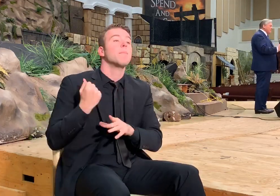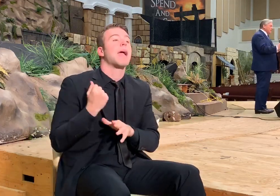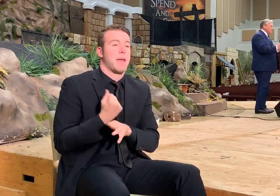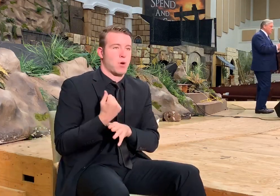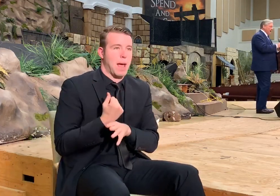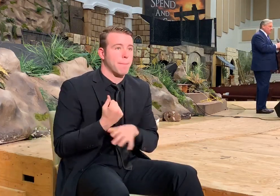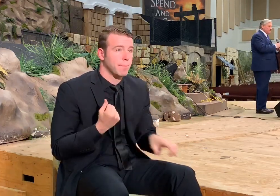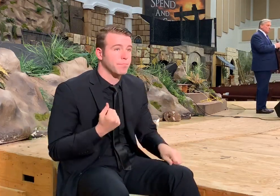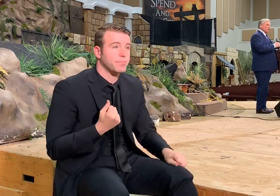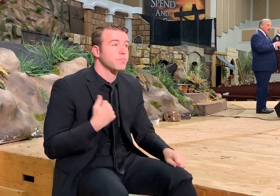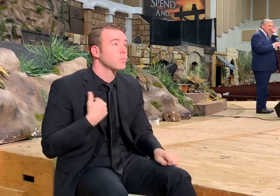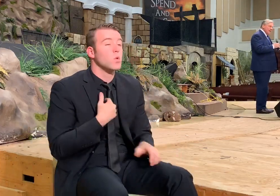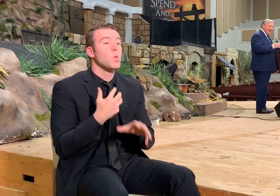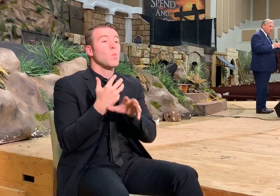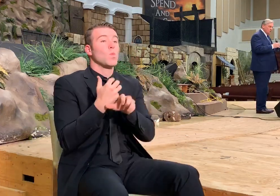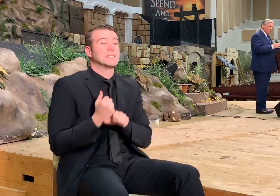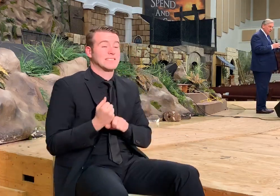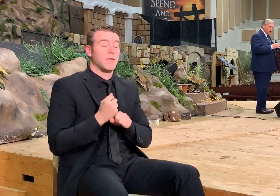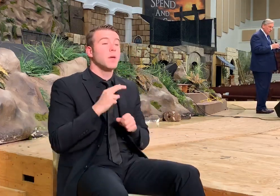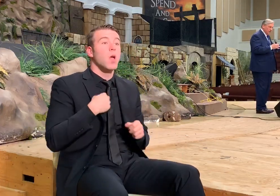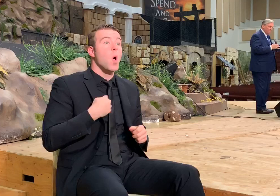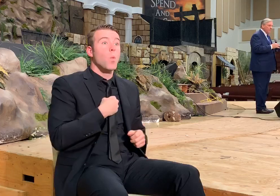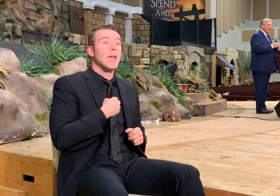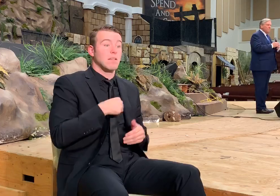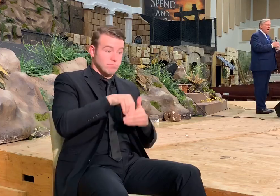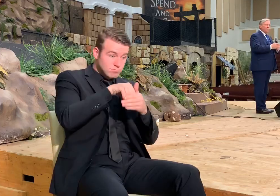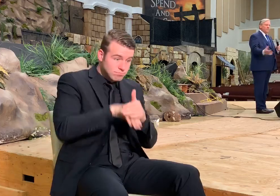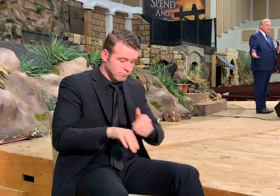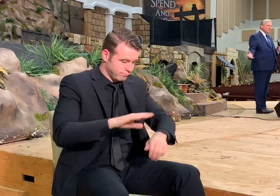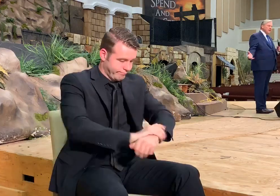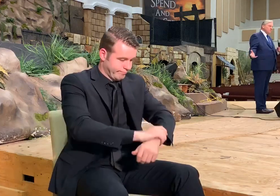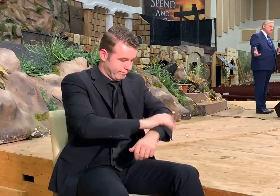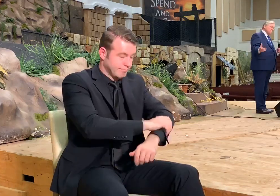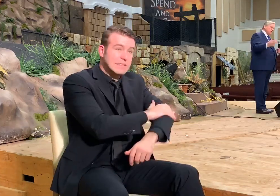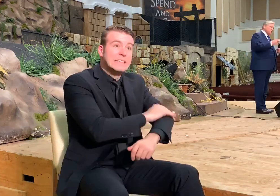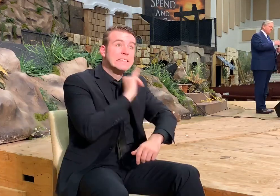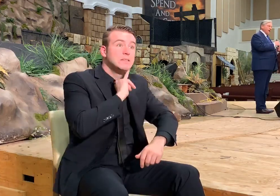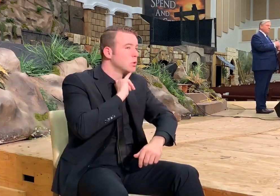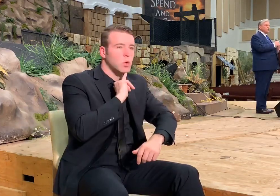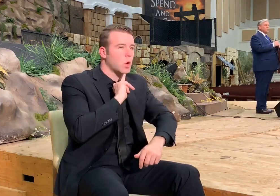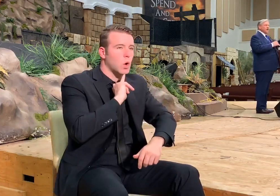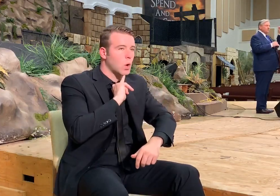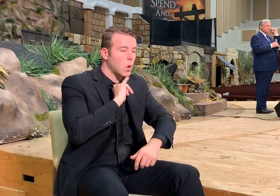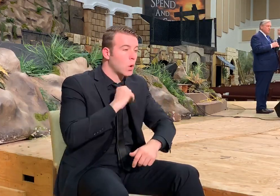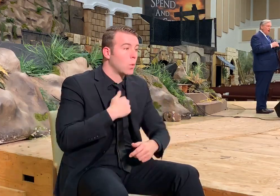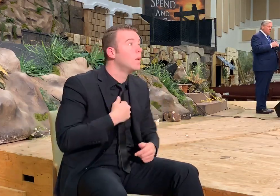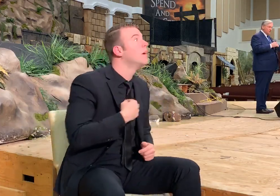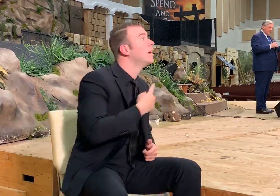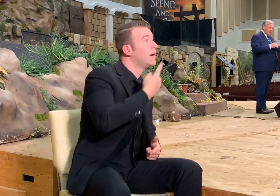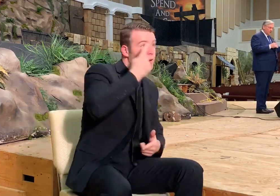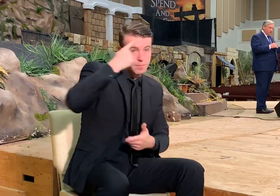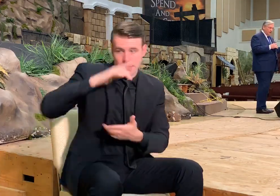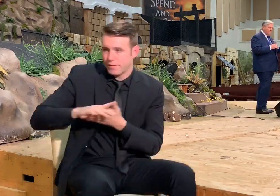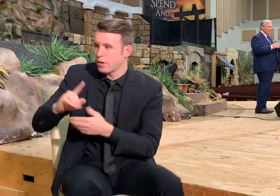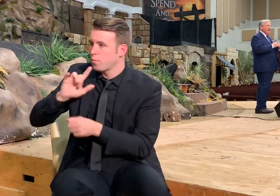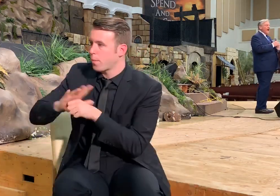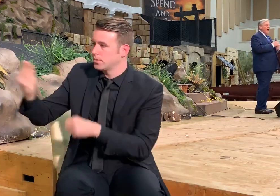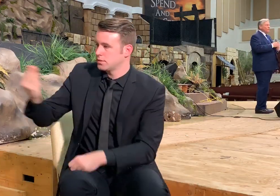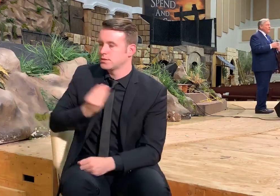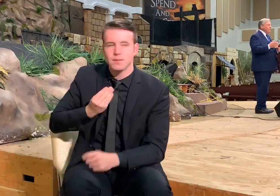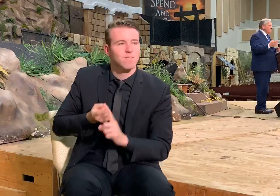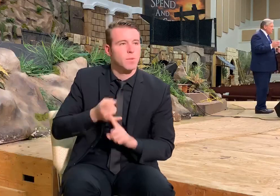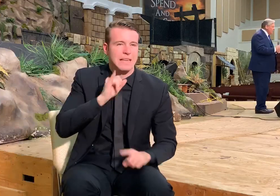we received these promises. We're not natural Israel, but we received the spiritual promises that was promised to Israel.